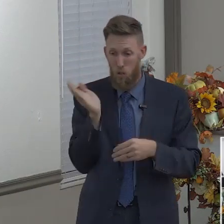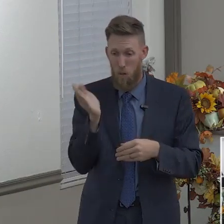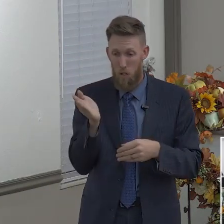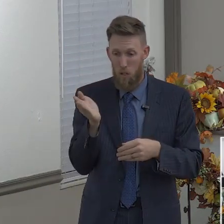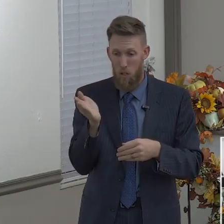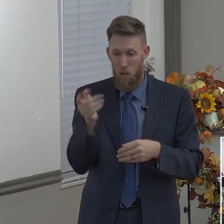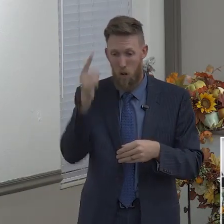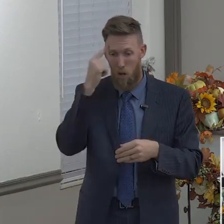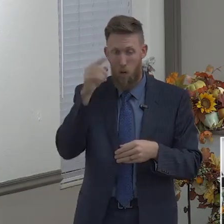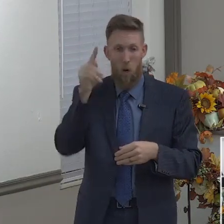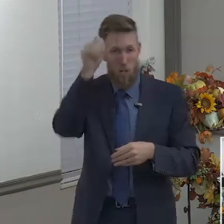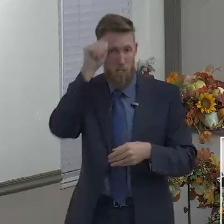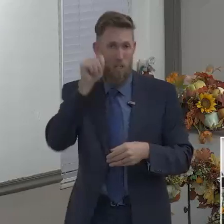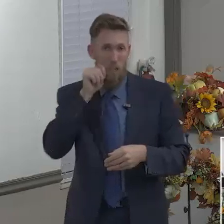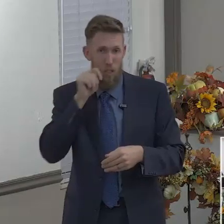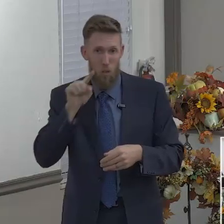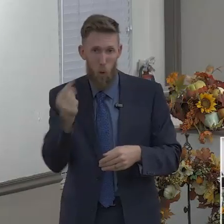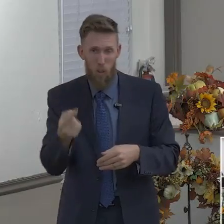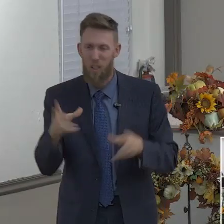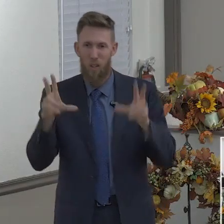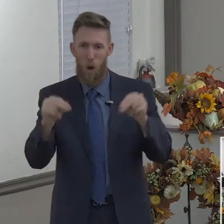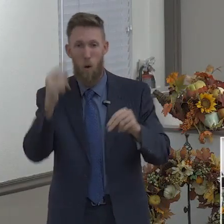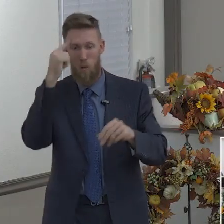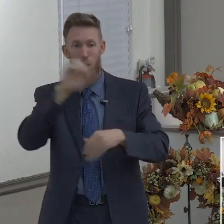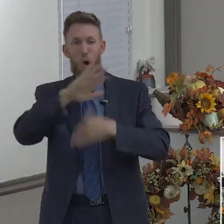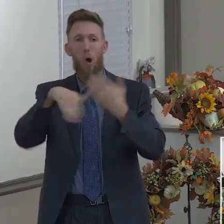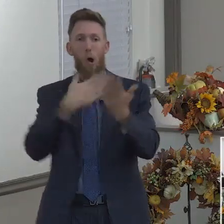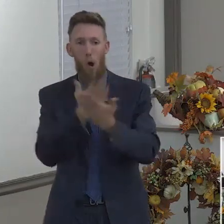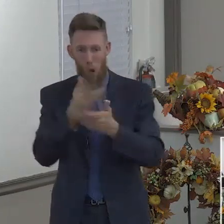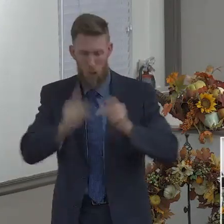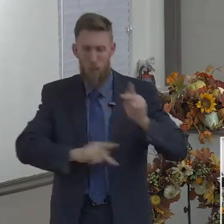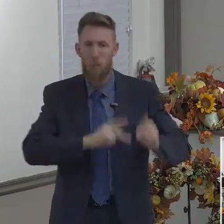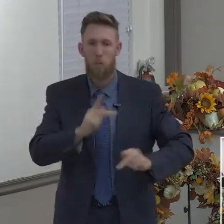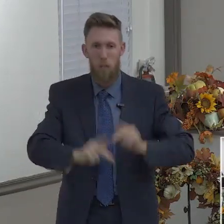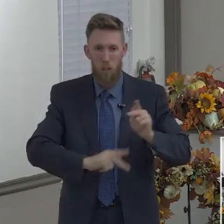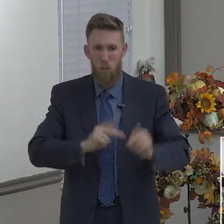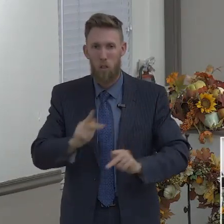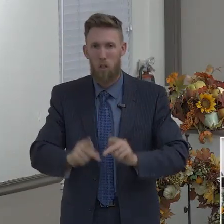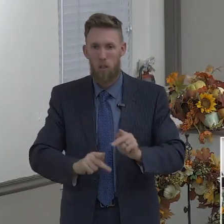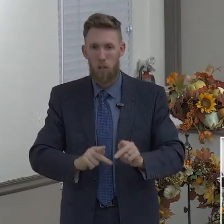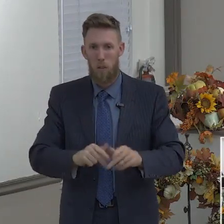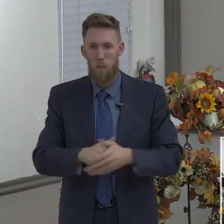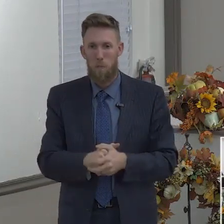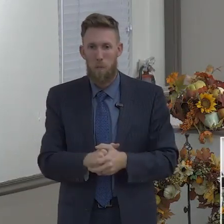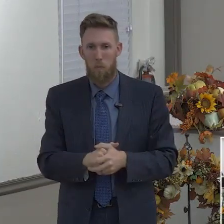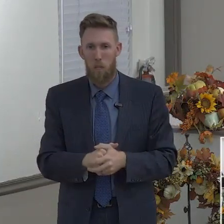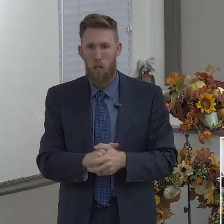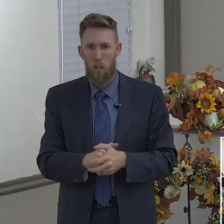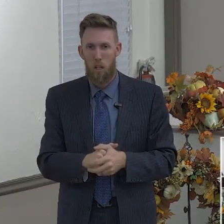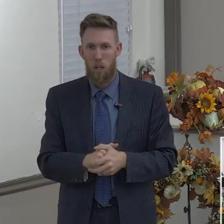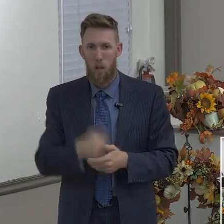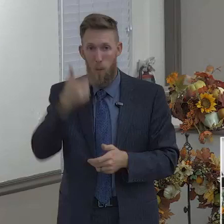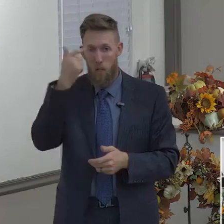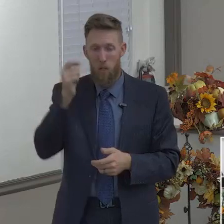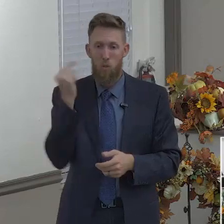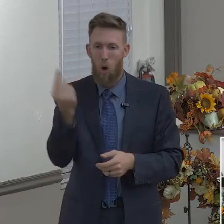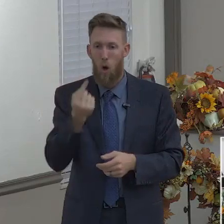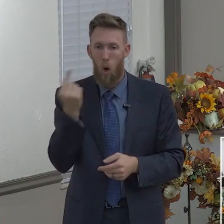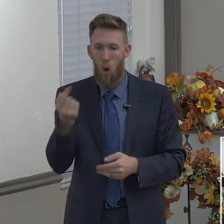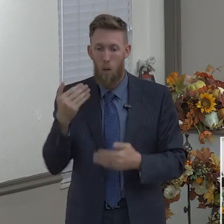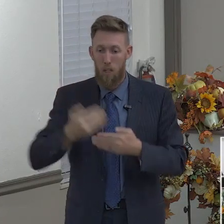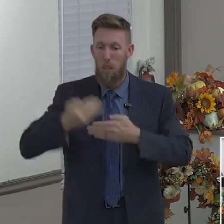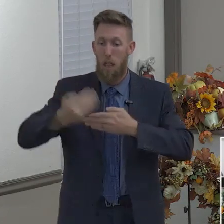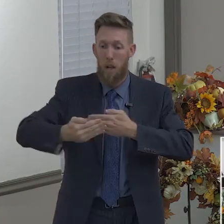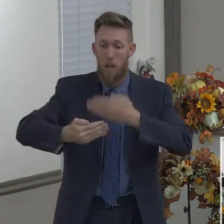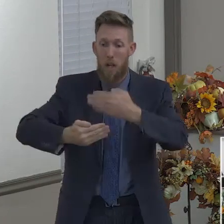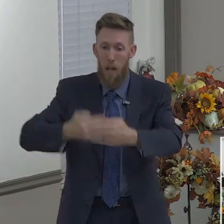included, because there's always the will of God, the future will of God, next step for us in our Christian faith that we need